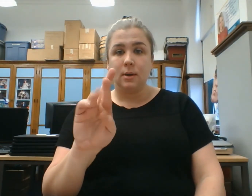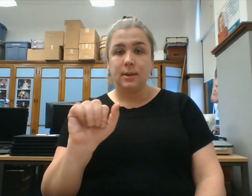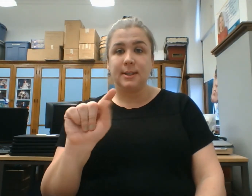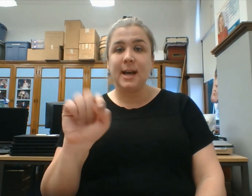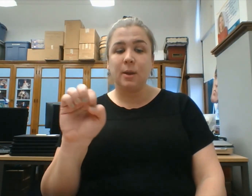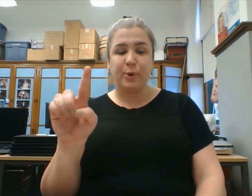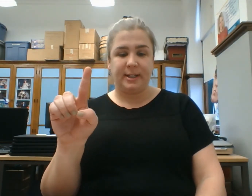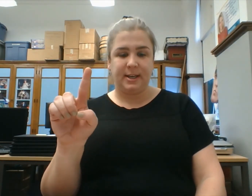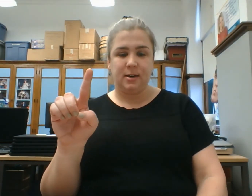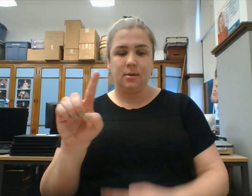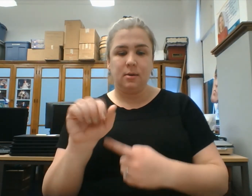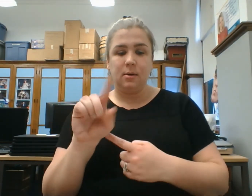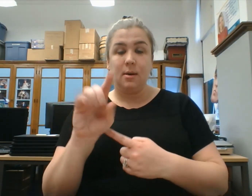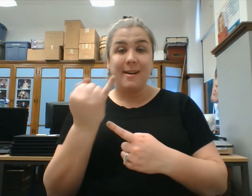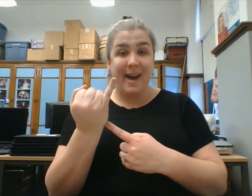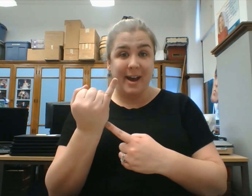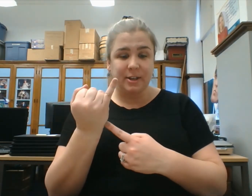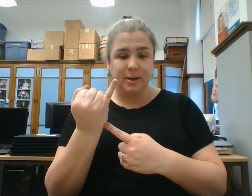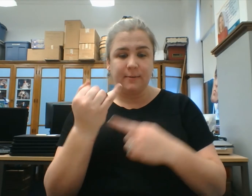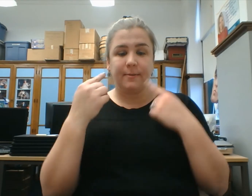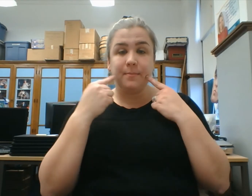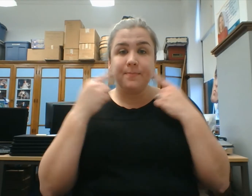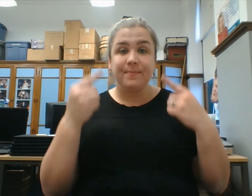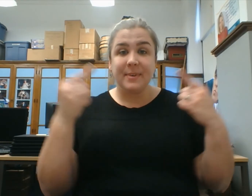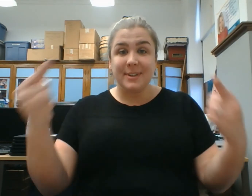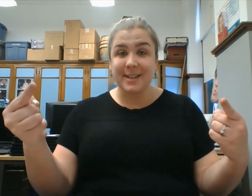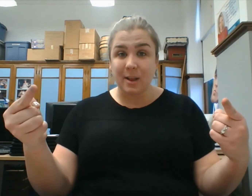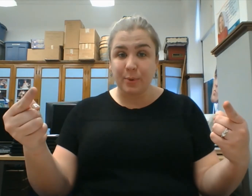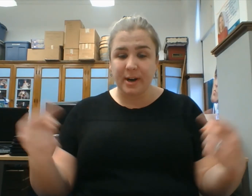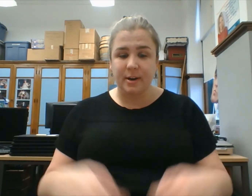Celebrated. Adjective. Celebrated.